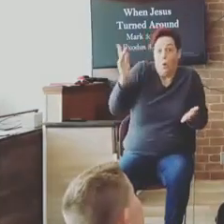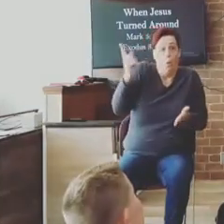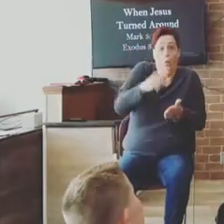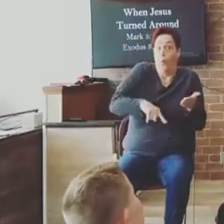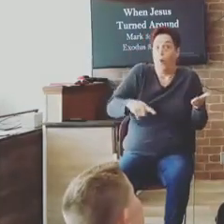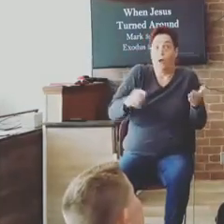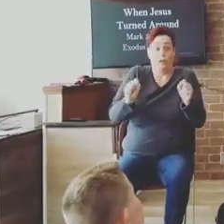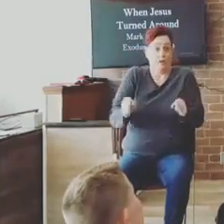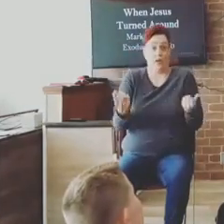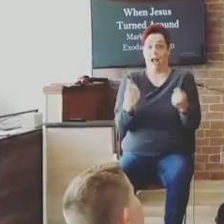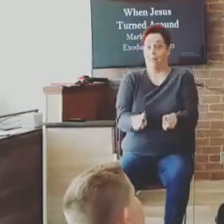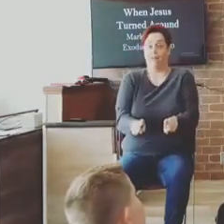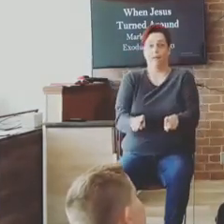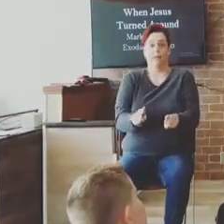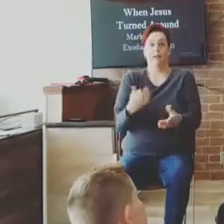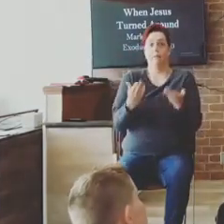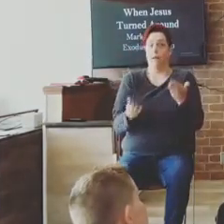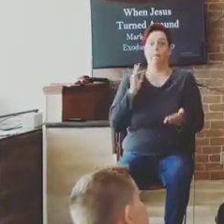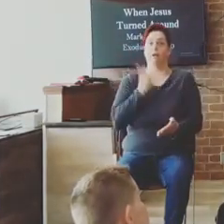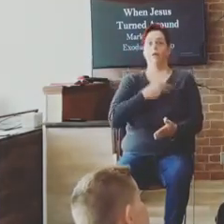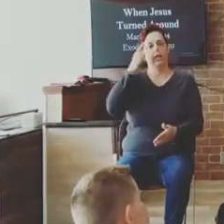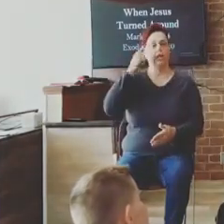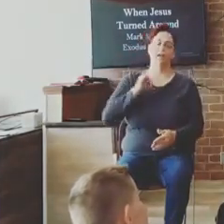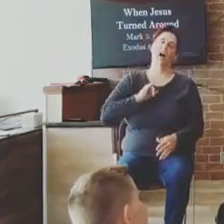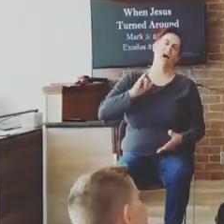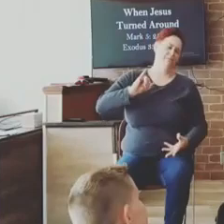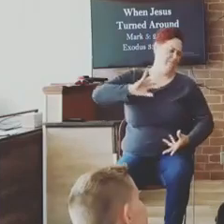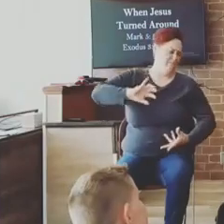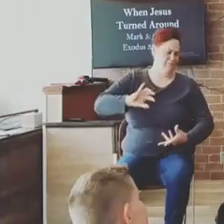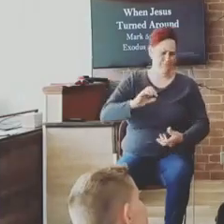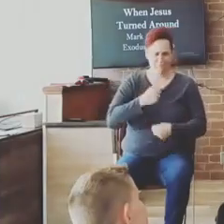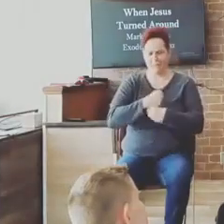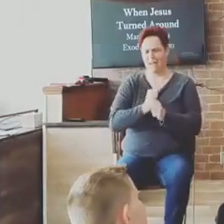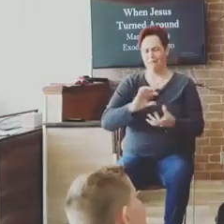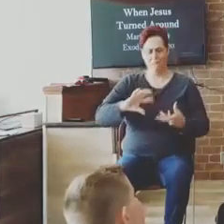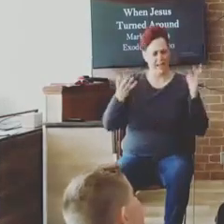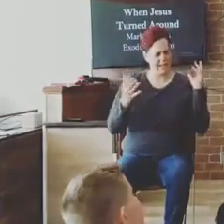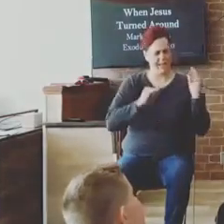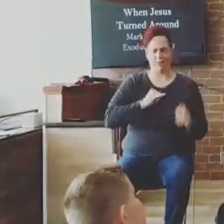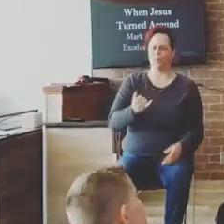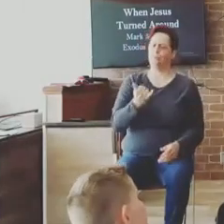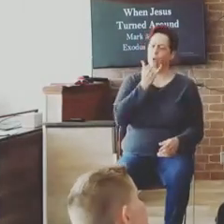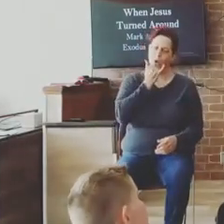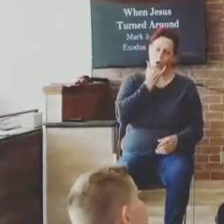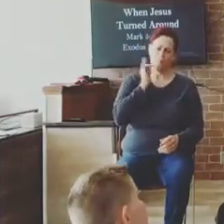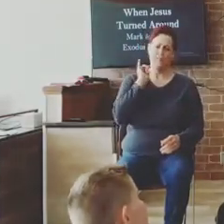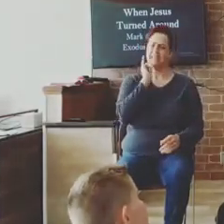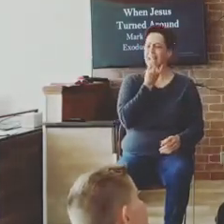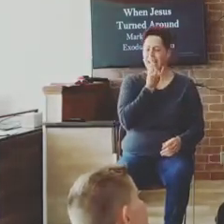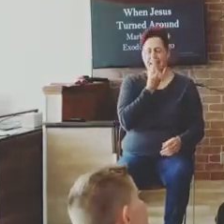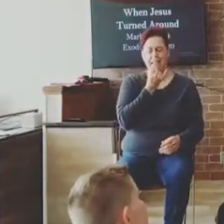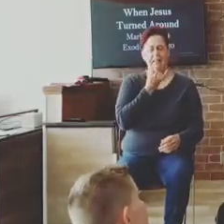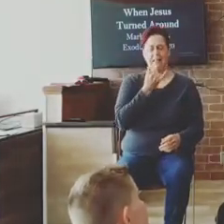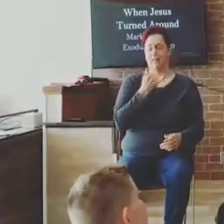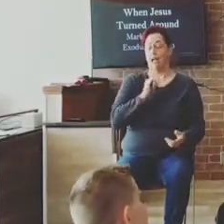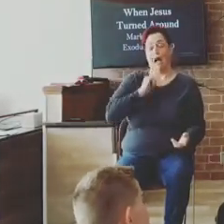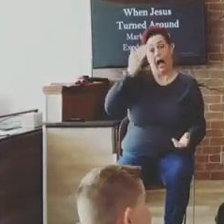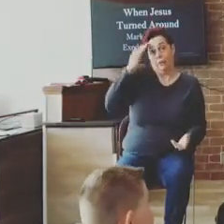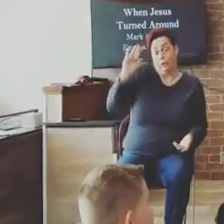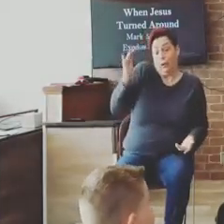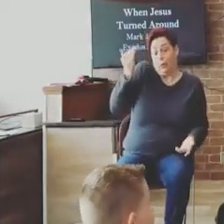doesn't want to use me anymore. I look at David. You guys are studying the life of David, and you know what? David did some bad things, didn't he, guys?